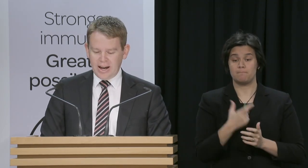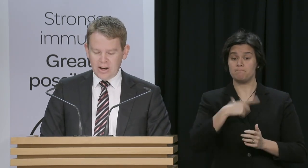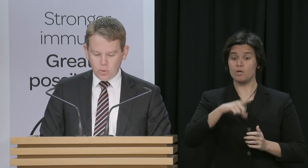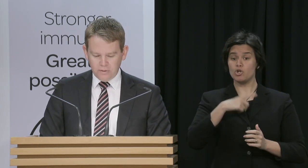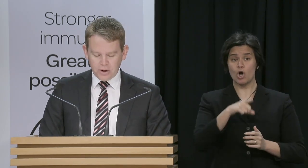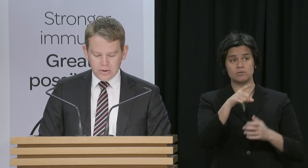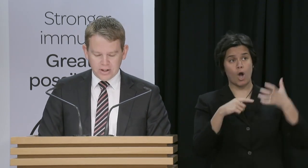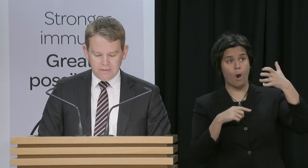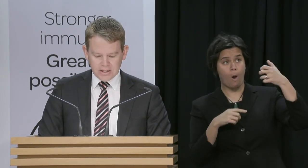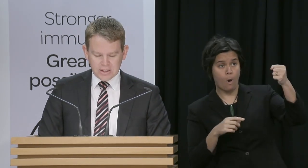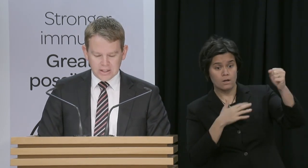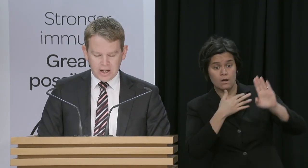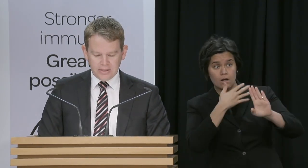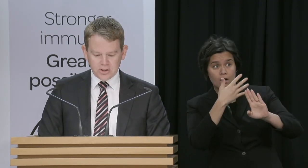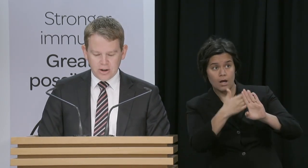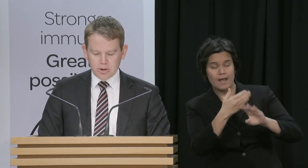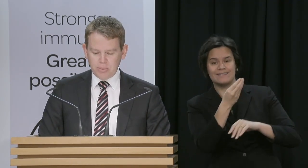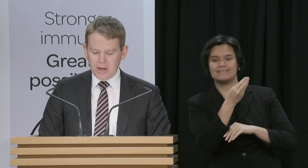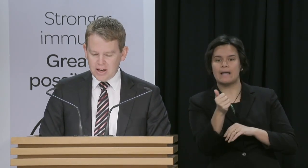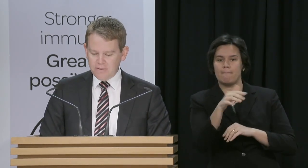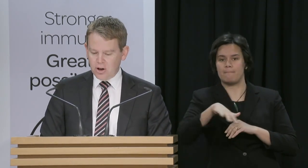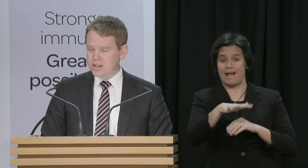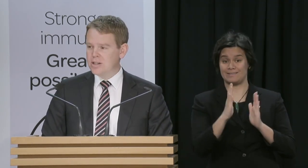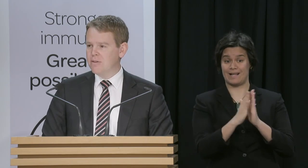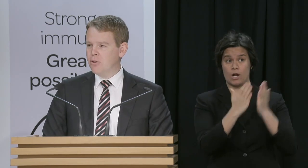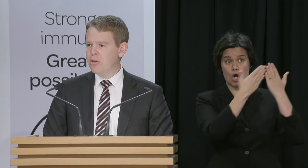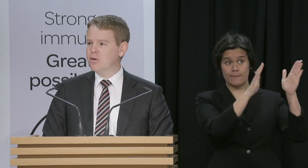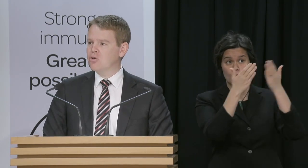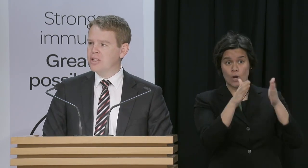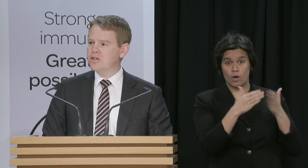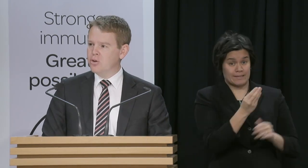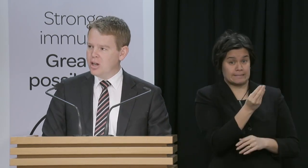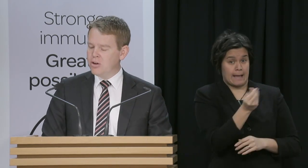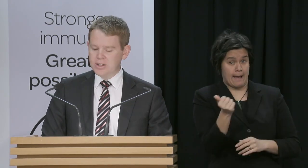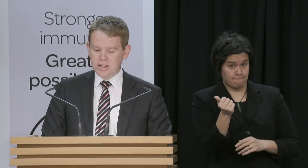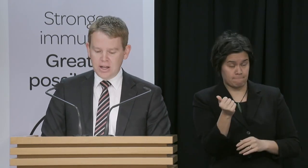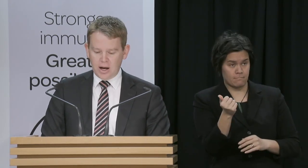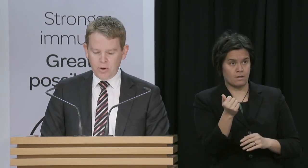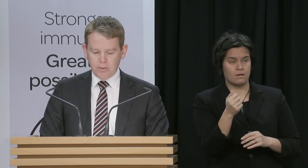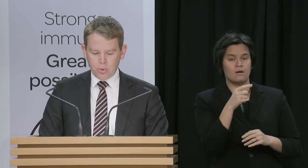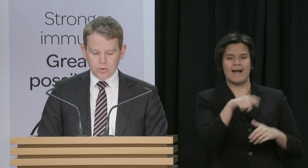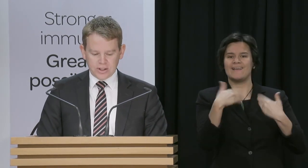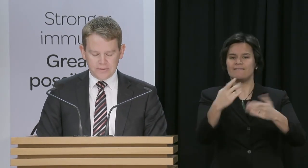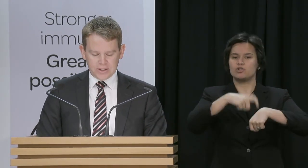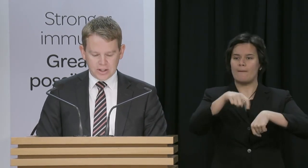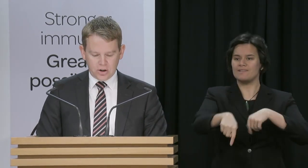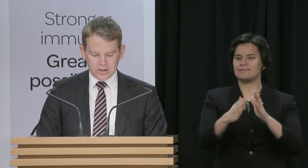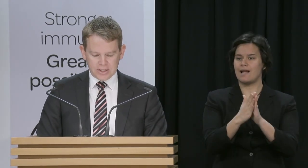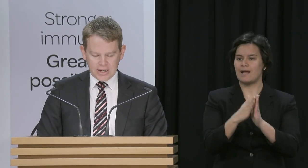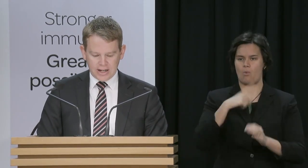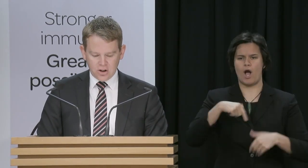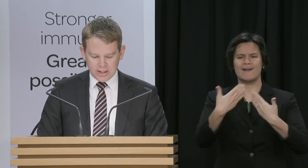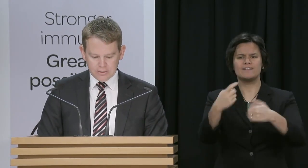and all of those affected the time to prepare flights from those green zone areas when the pause lifts